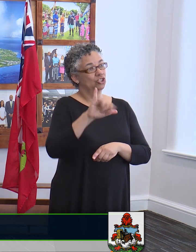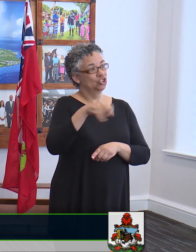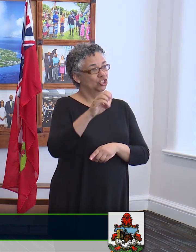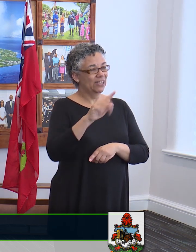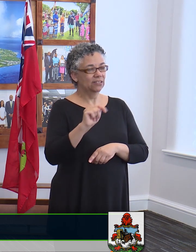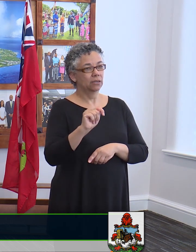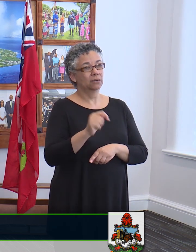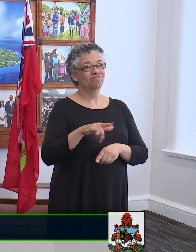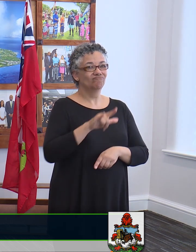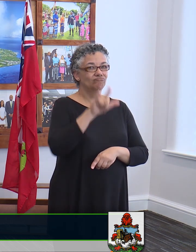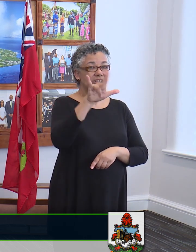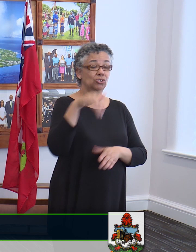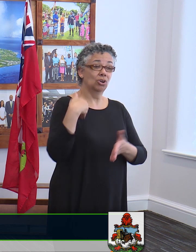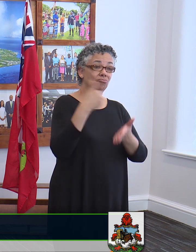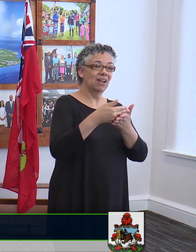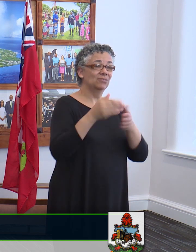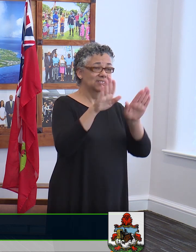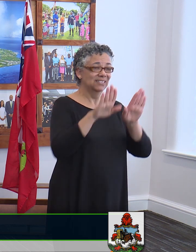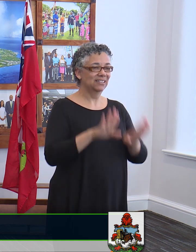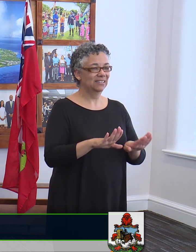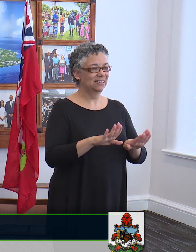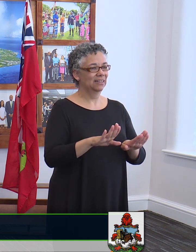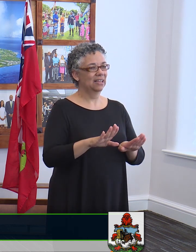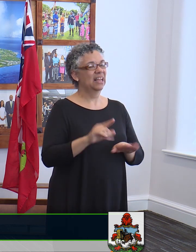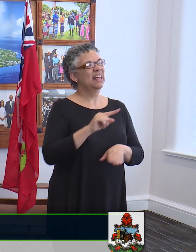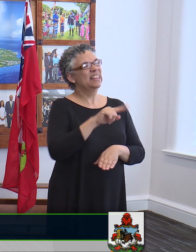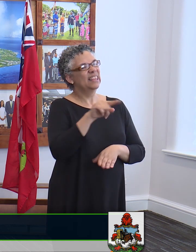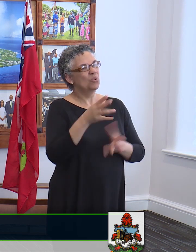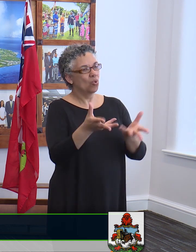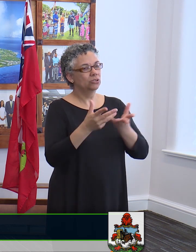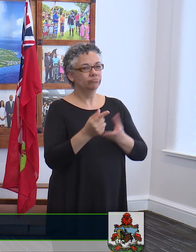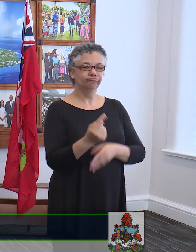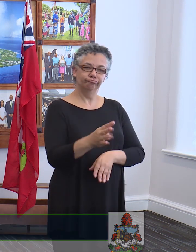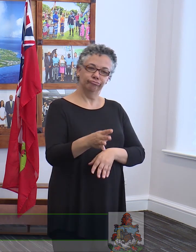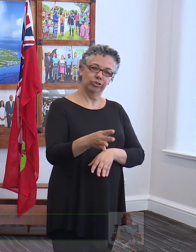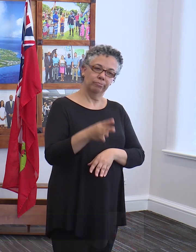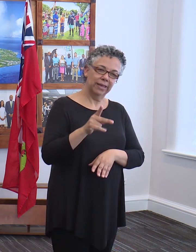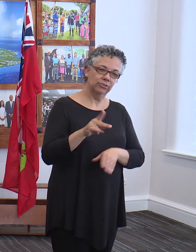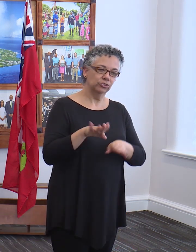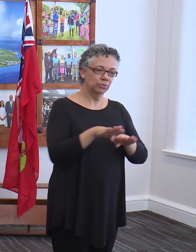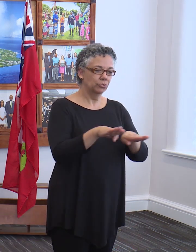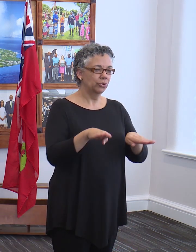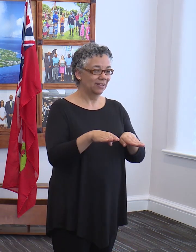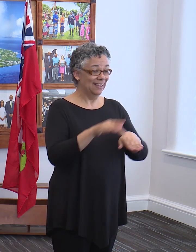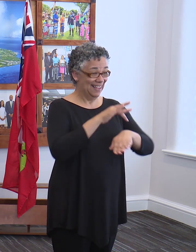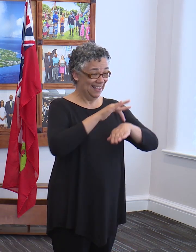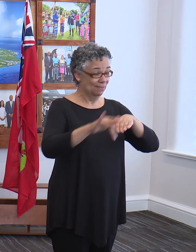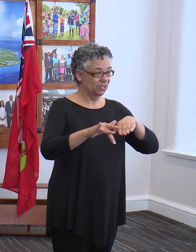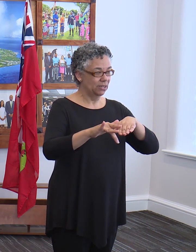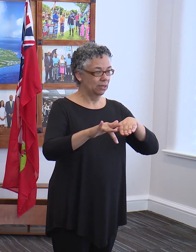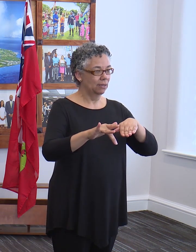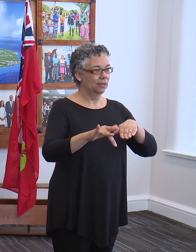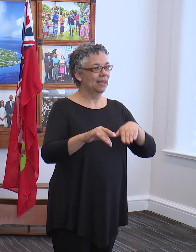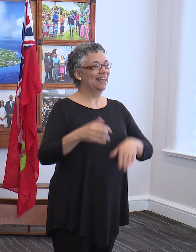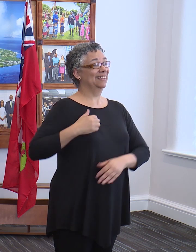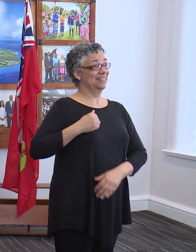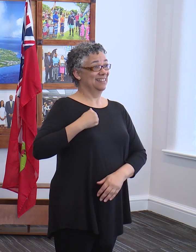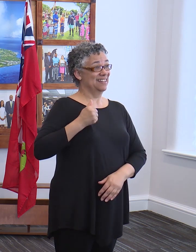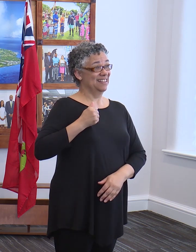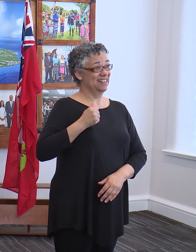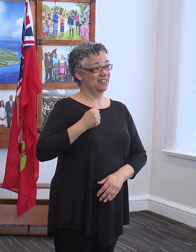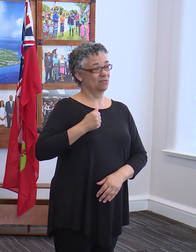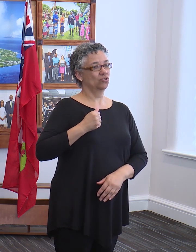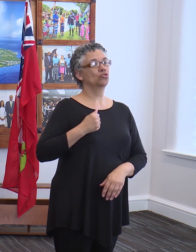Their intention was this to be come to Bermuda as a ferry, so it will become Bermuda empty, and return with Canadian citizens who may